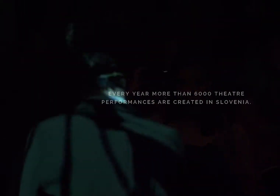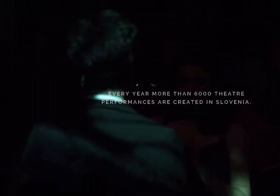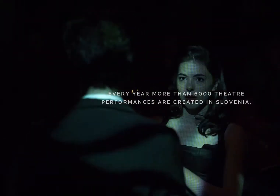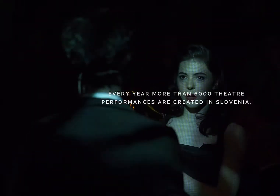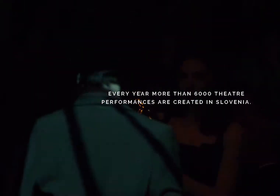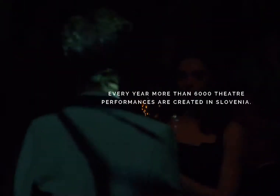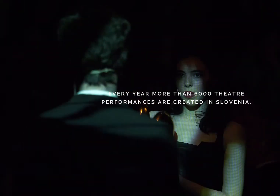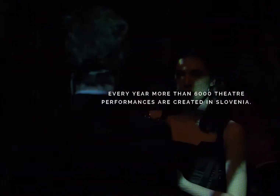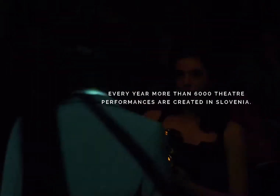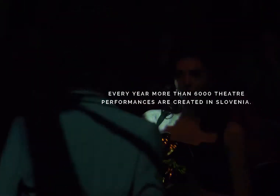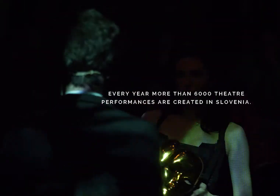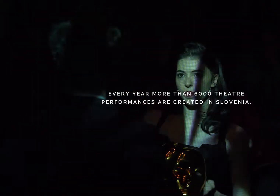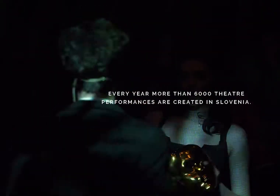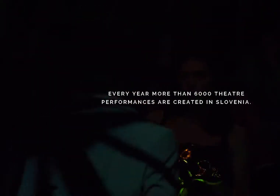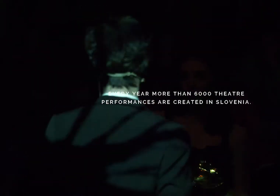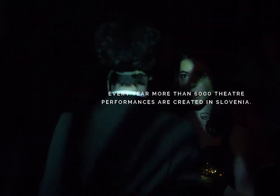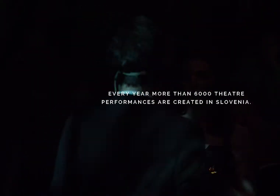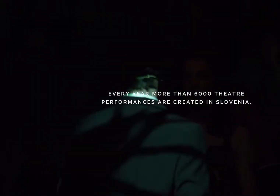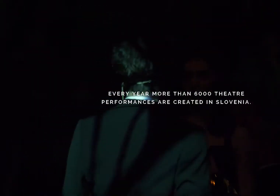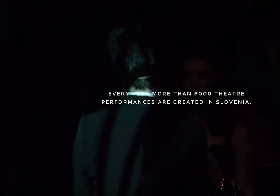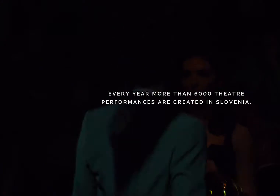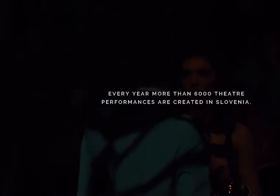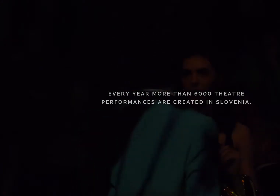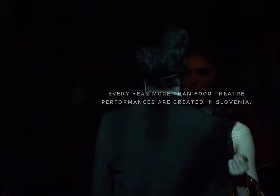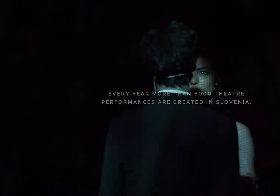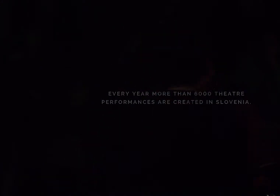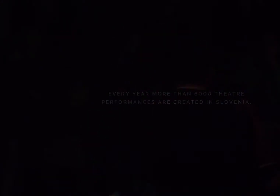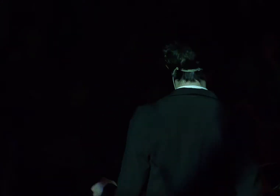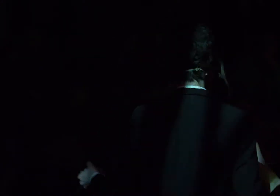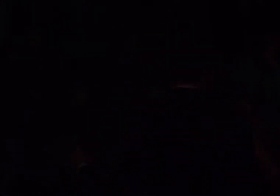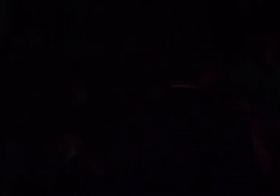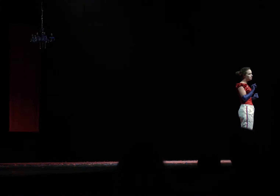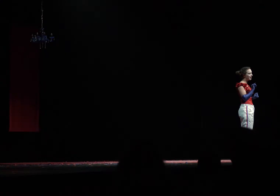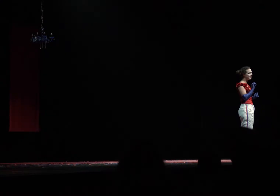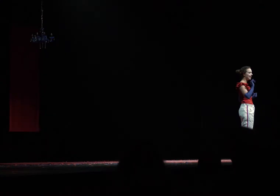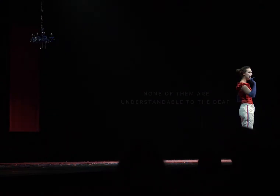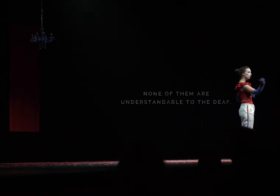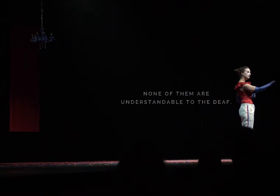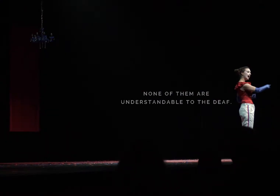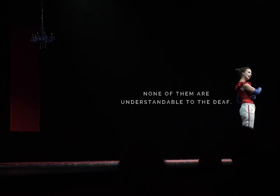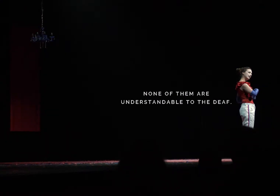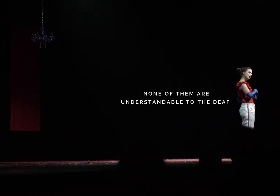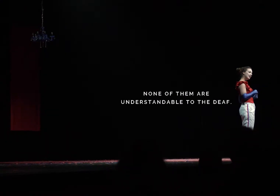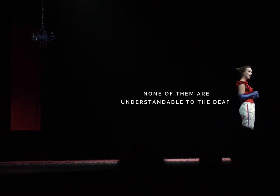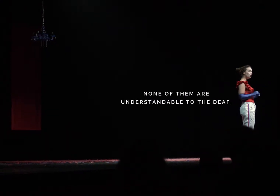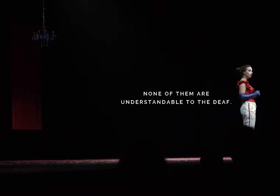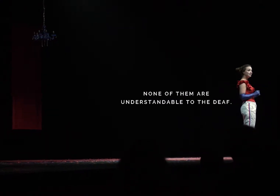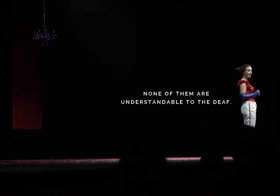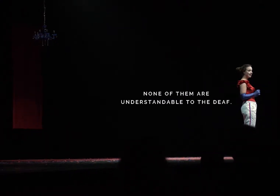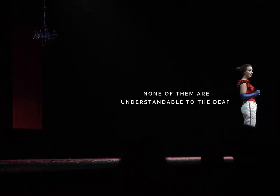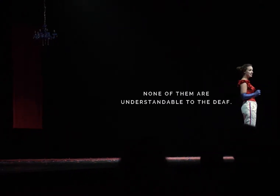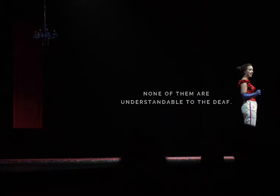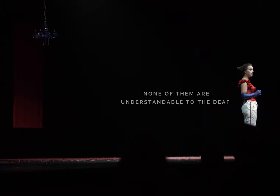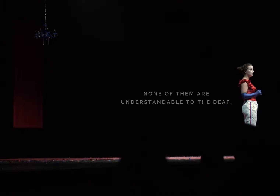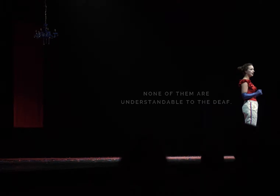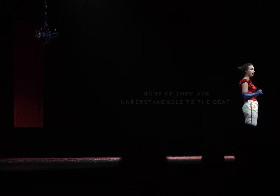Every year more than 6,000 theatre performances are created in Slovenia, but none of them are understandable to